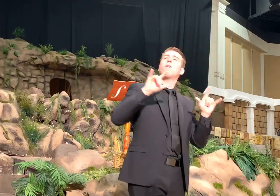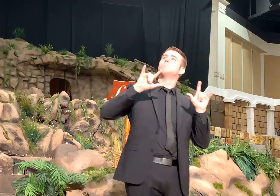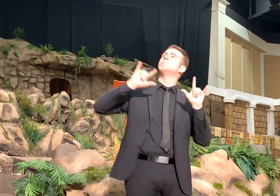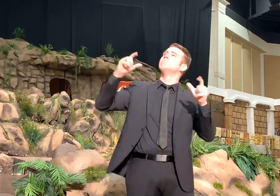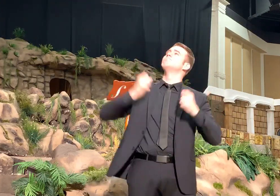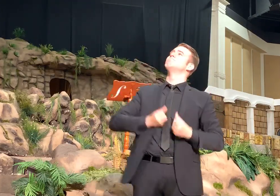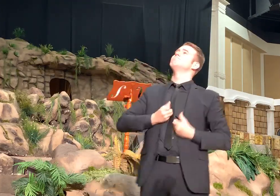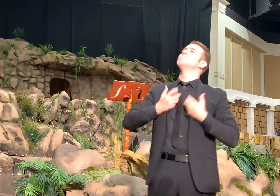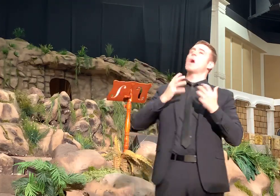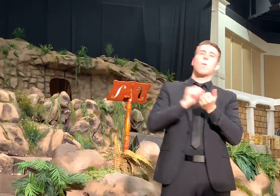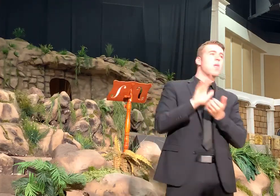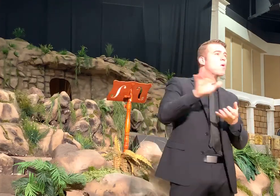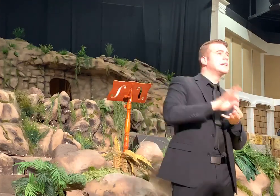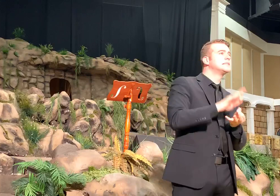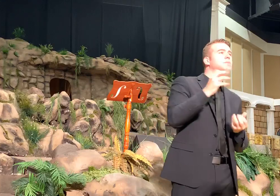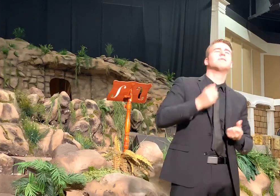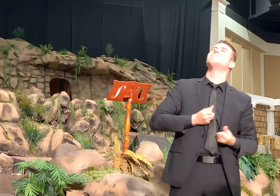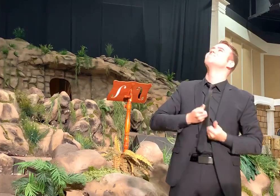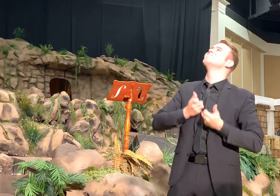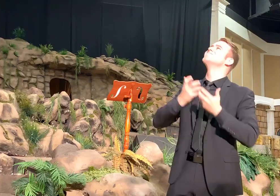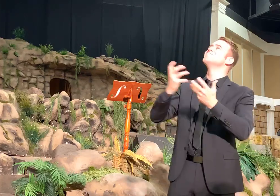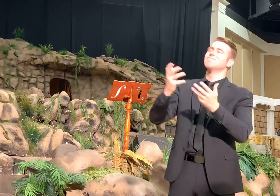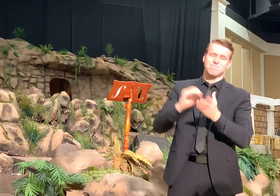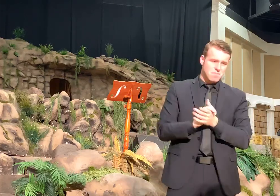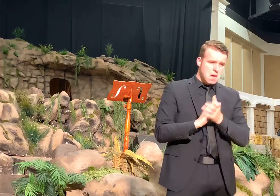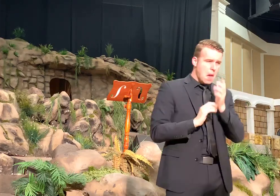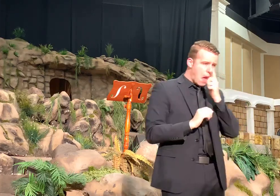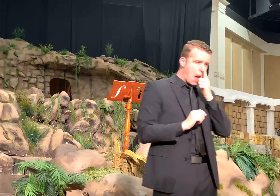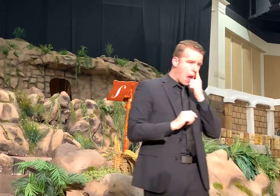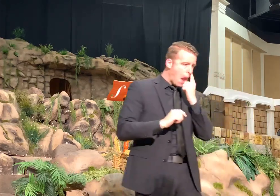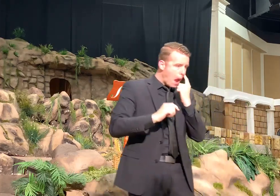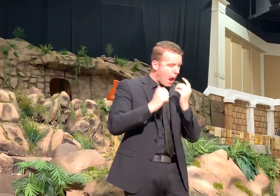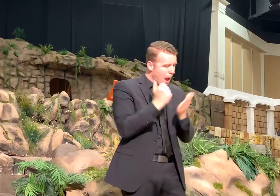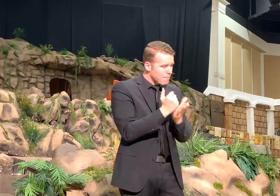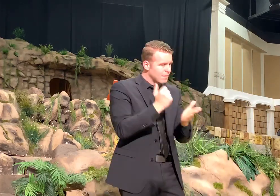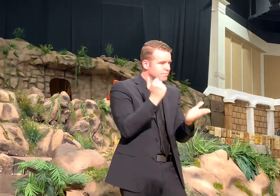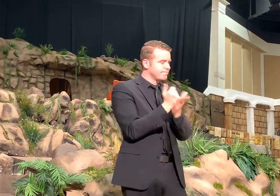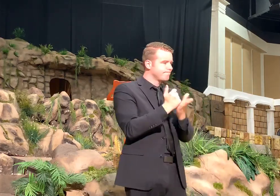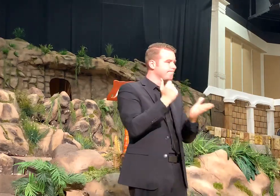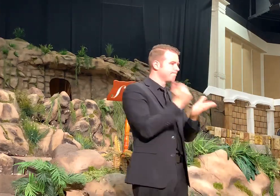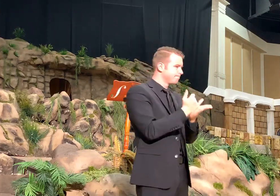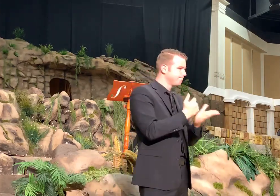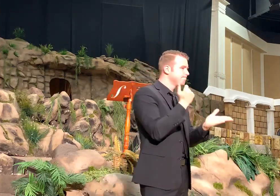with a little spirit here. Amen. Amen. Amen. Amen.